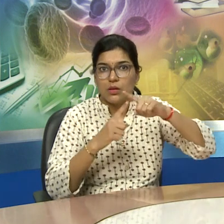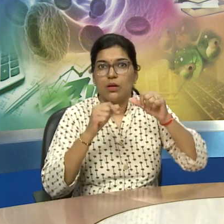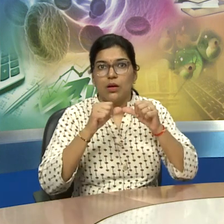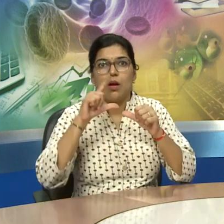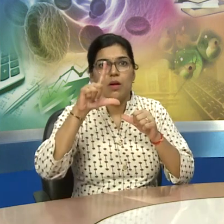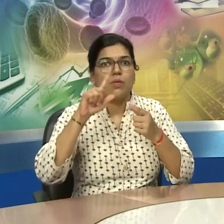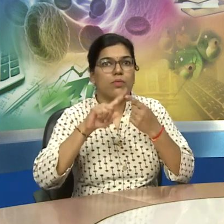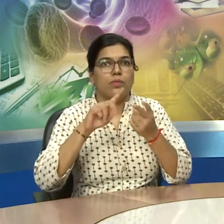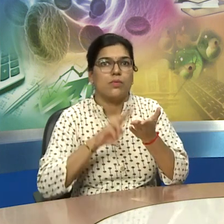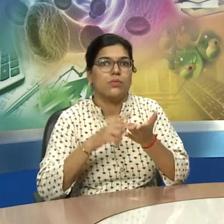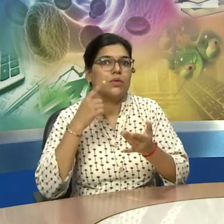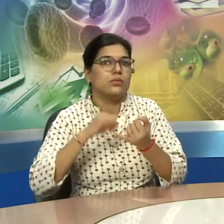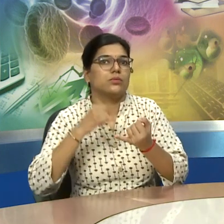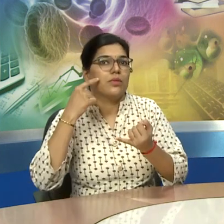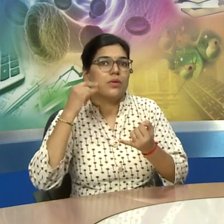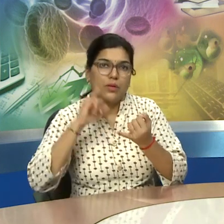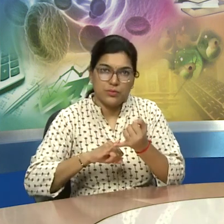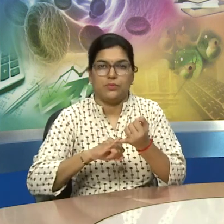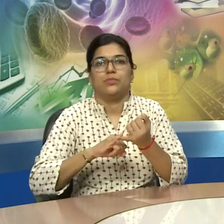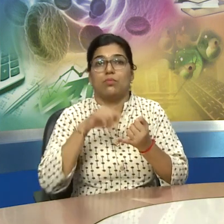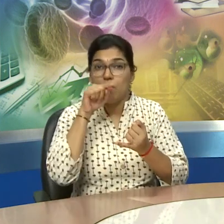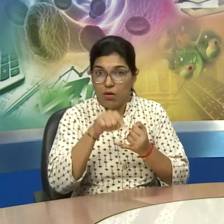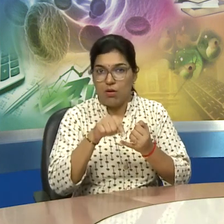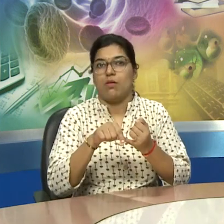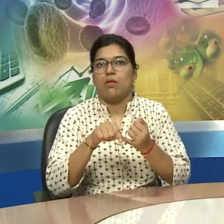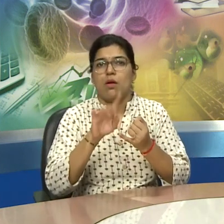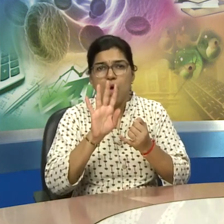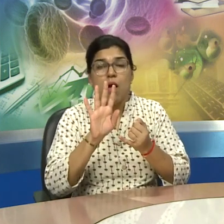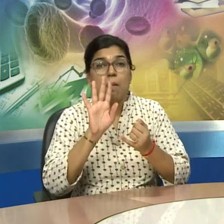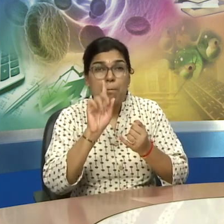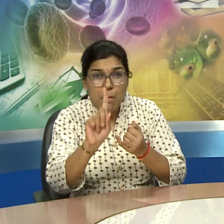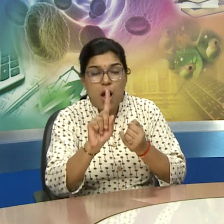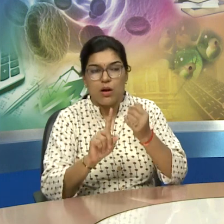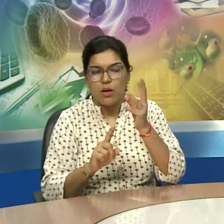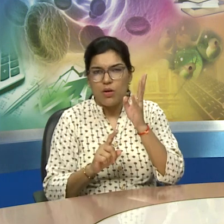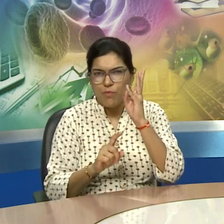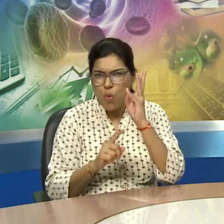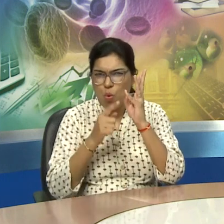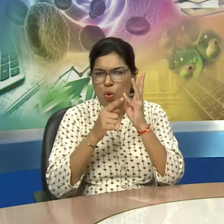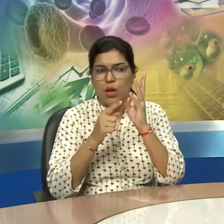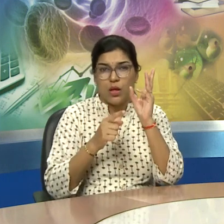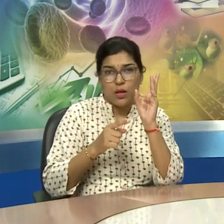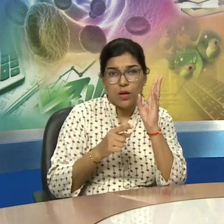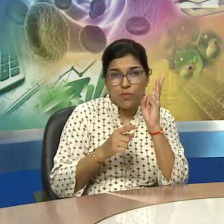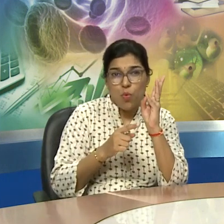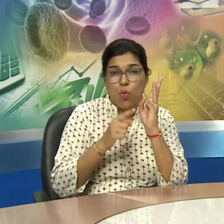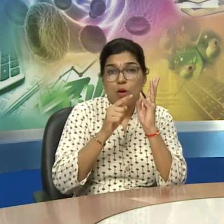from homo erectus it was the you can say neanderthal men